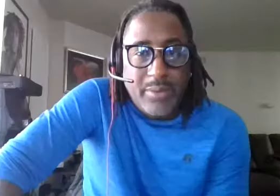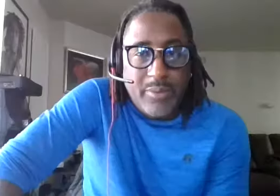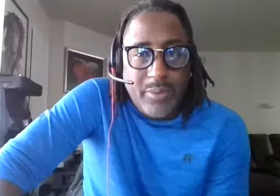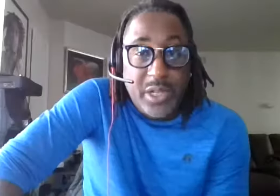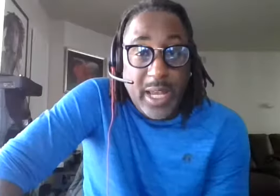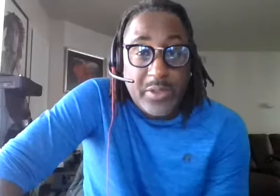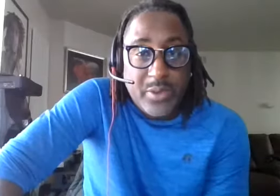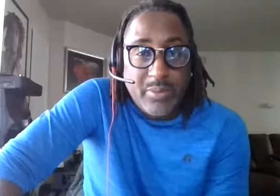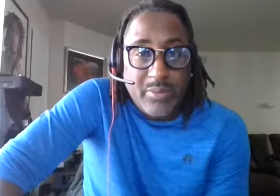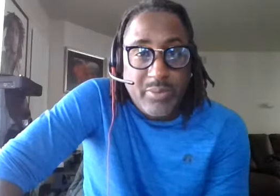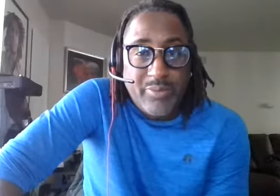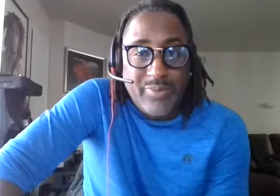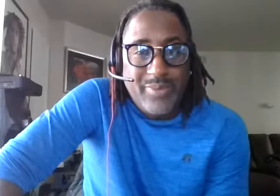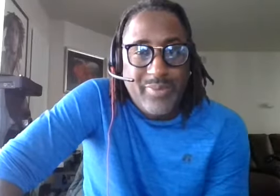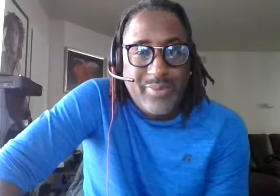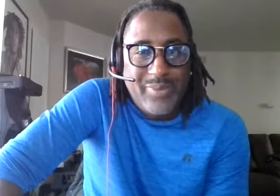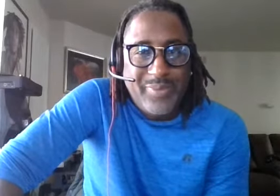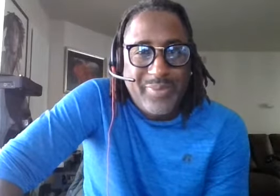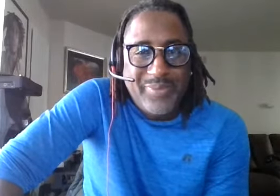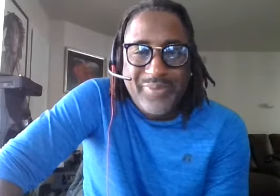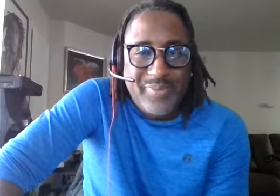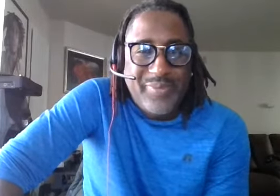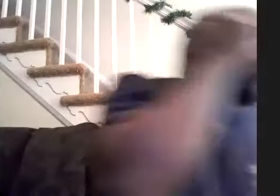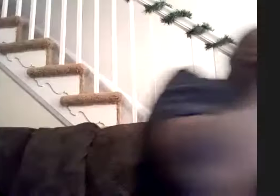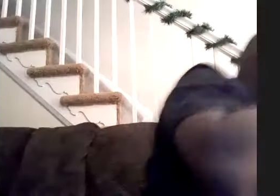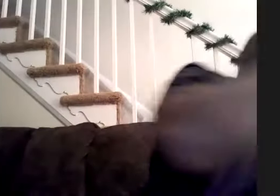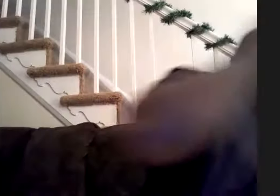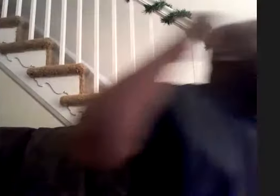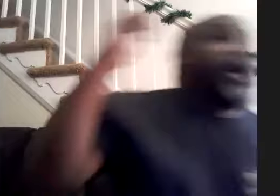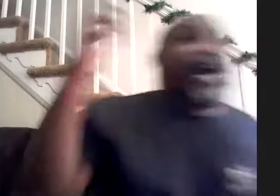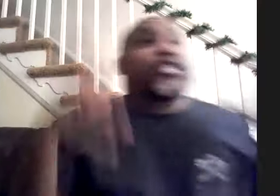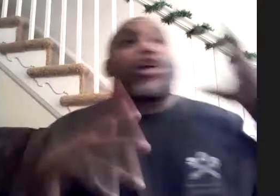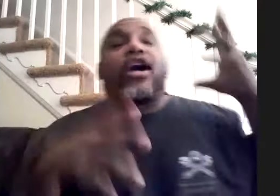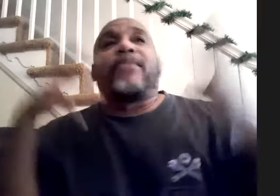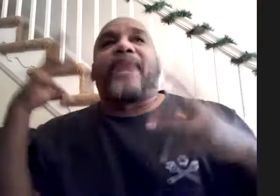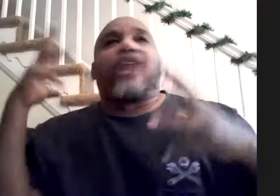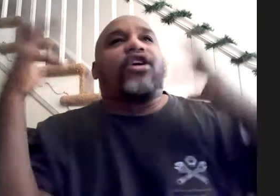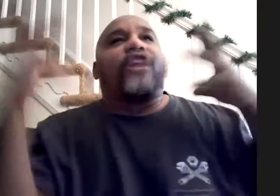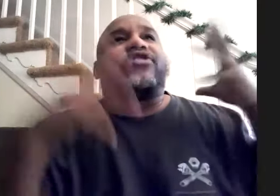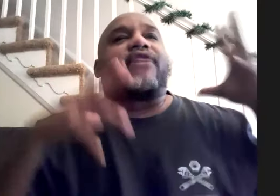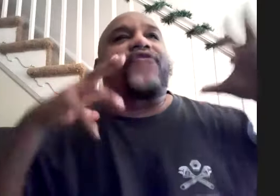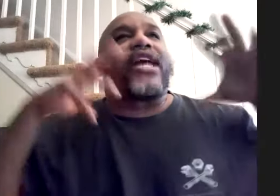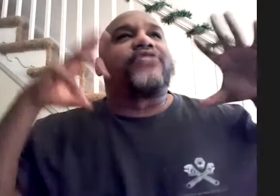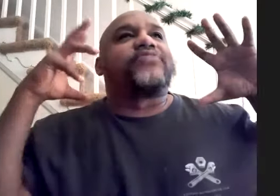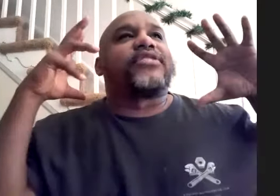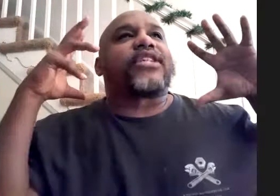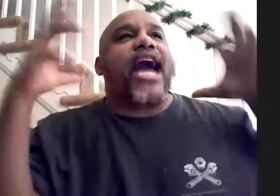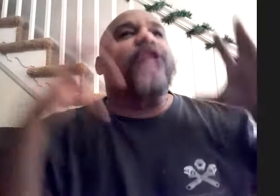jimmy hayes right yes and so we got to talking about all the stuff that i knew